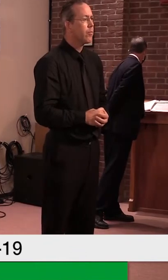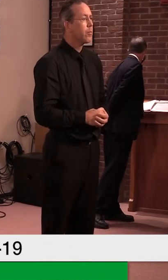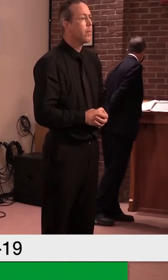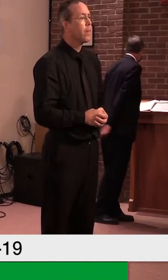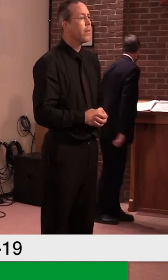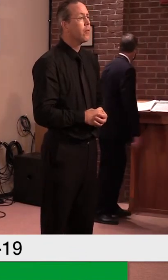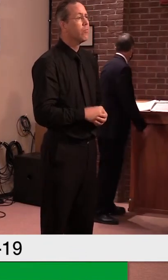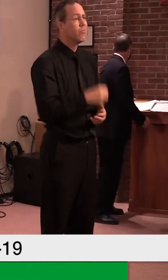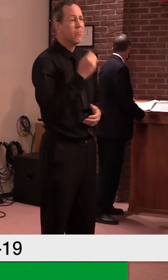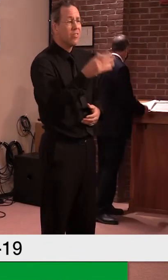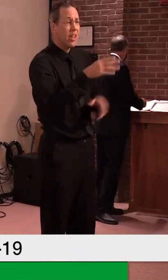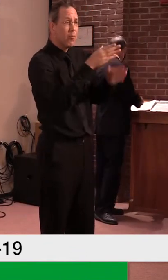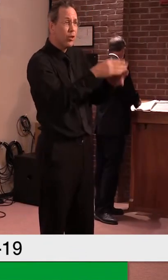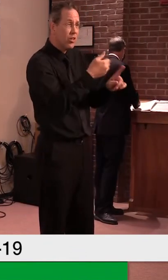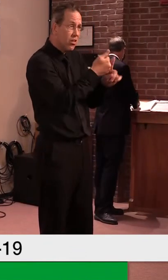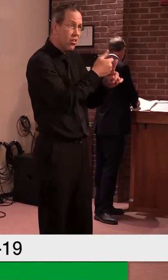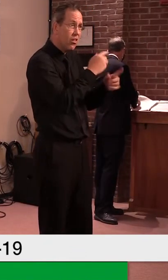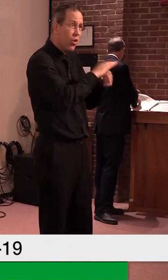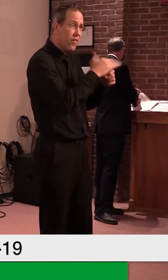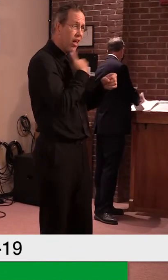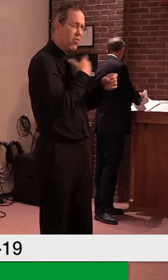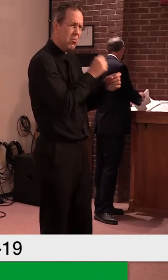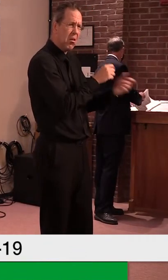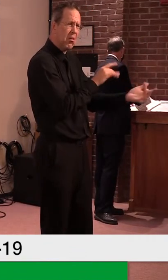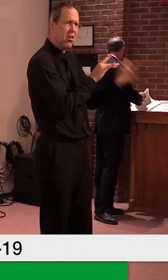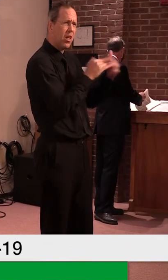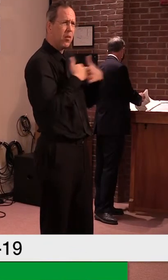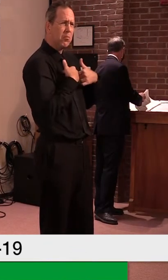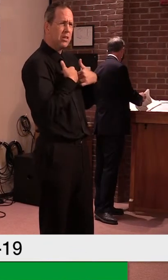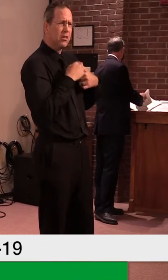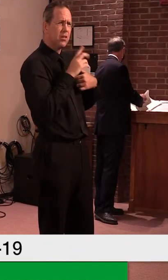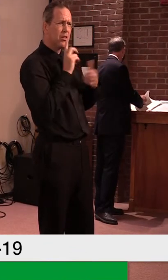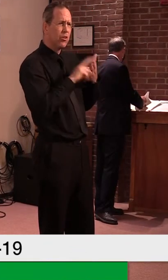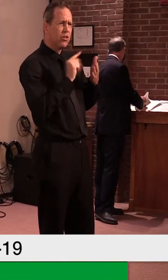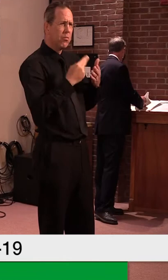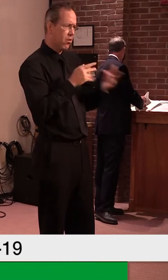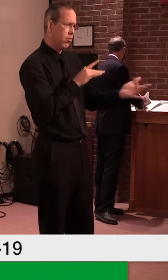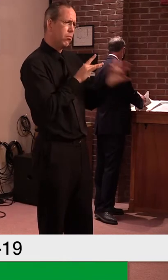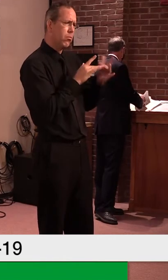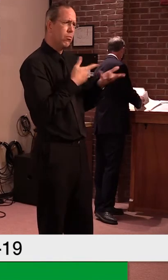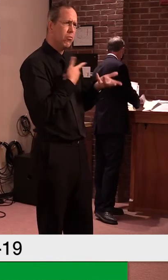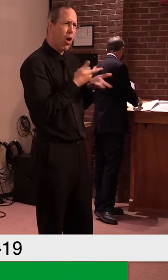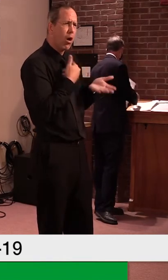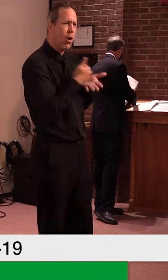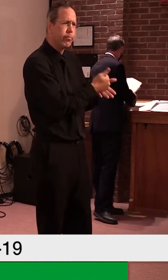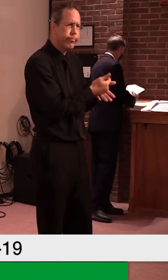and we'll, um, we'll, we'll try to sort through what, what's going on here. How's that sound?